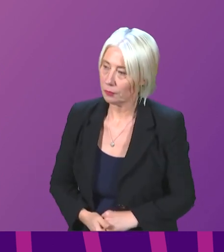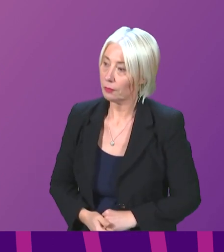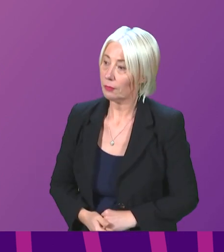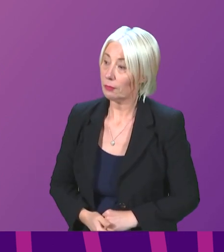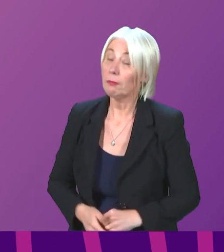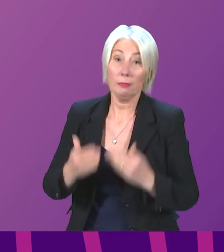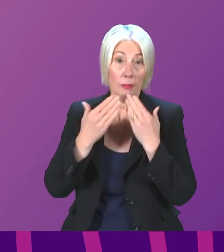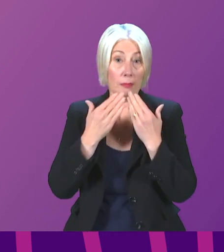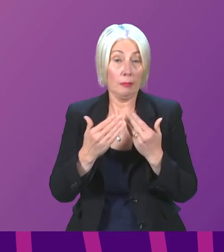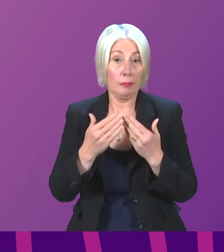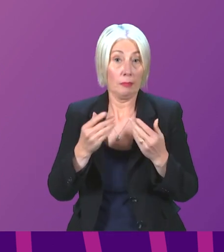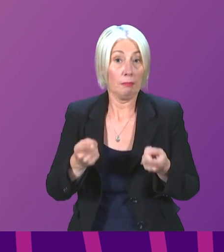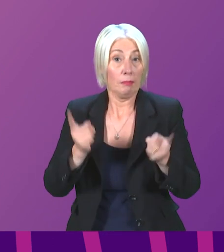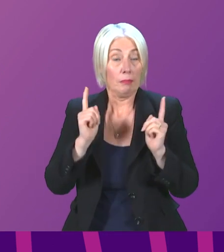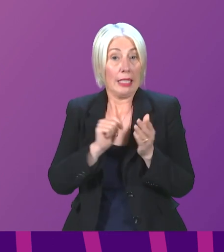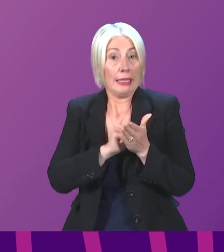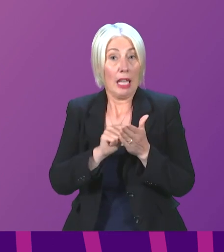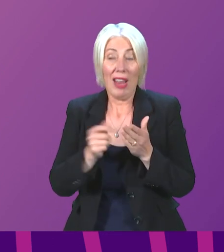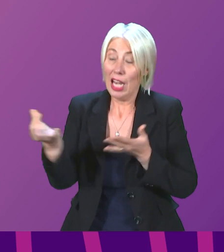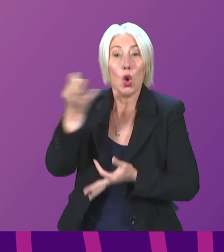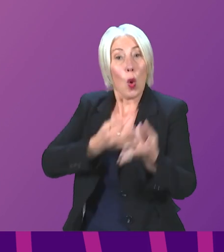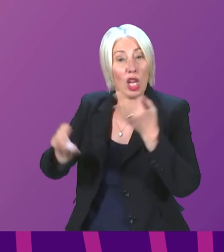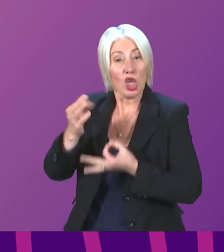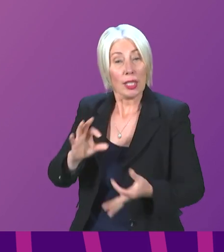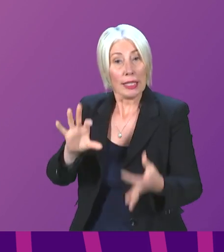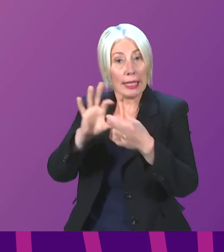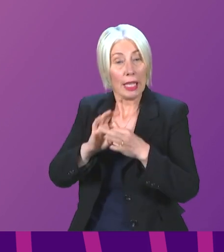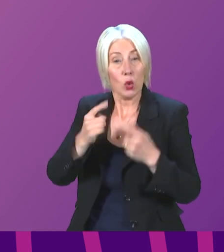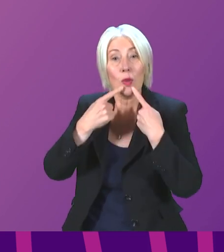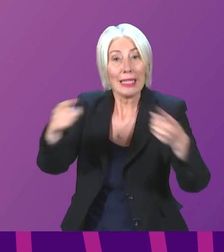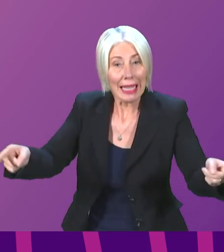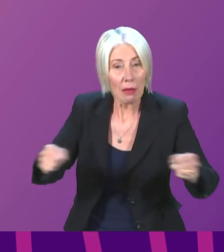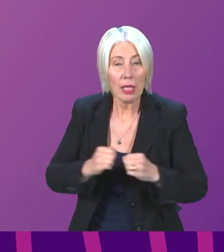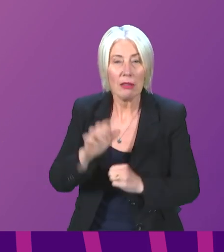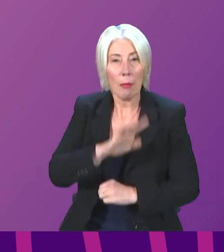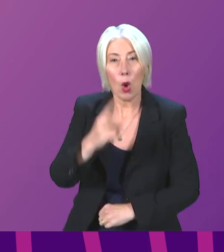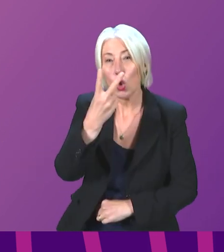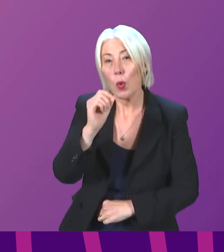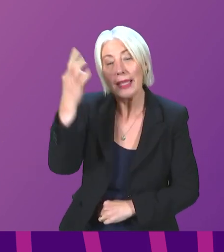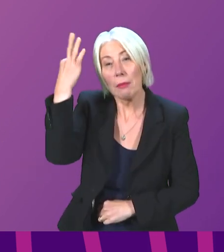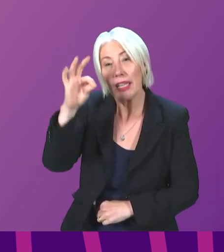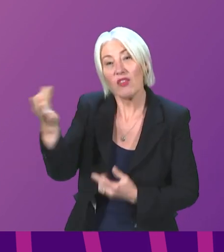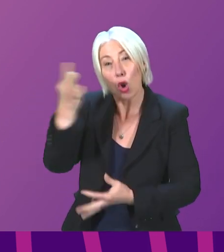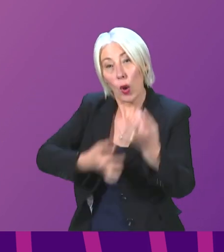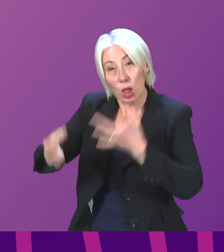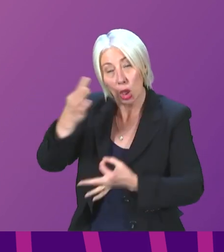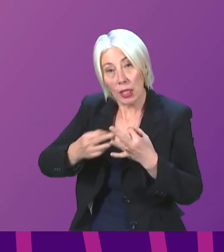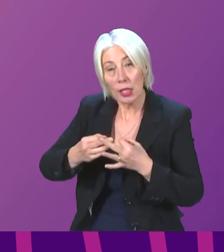Thank you. The Cabinet Secretary will now take questions on the issues raised in his statement. I intend to allow around 20 minutes for questions, after which we'll move on to the